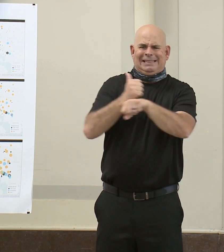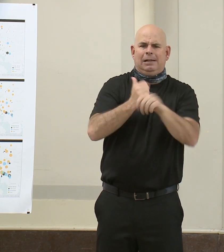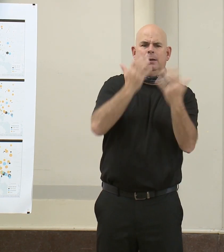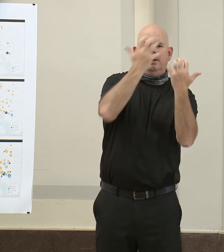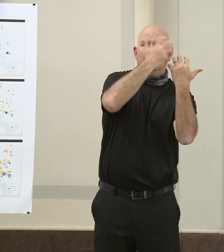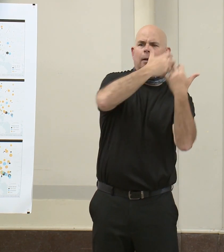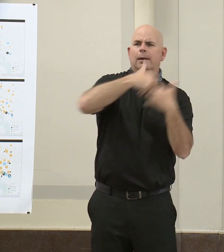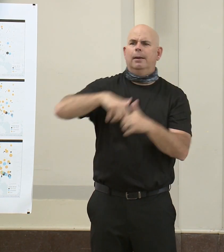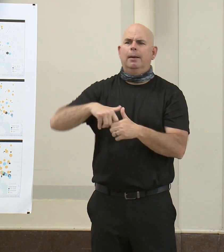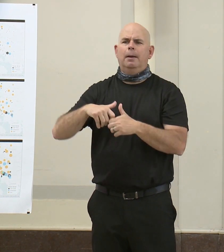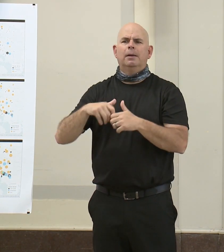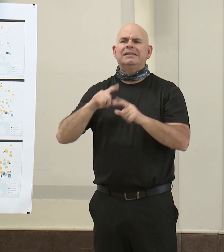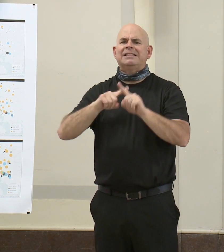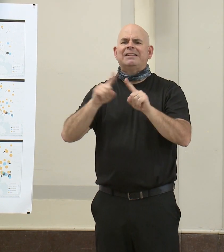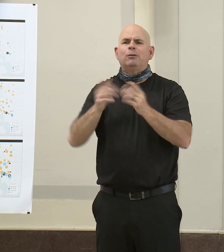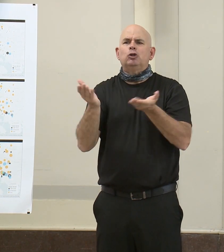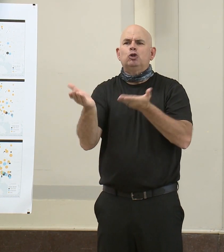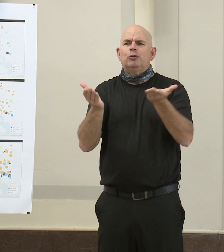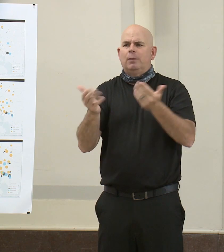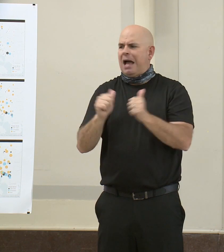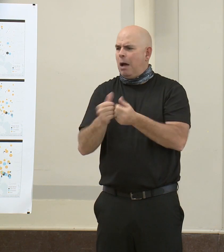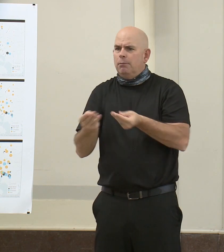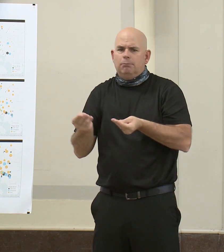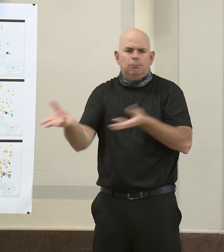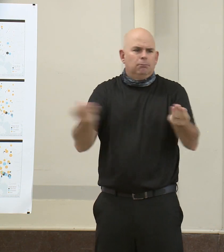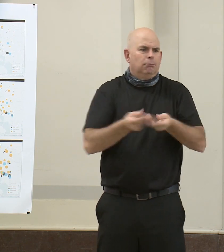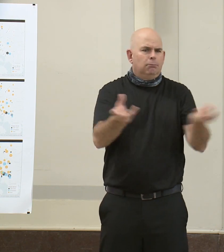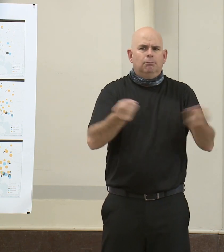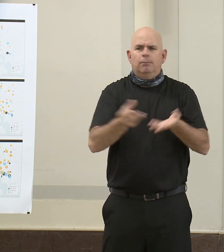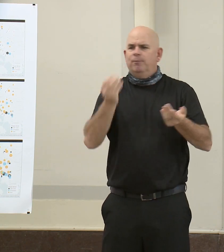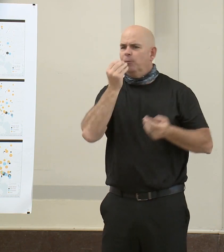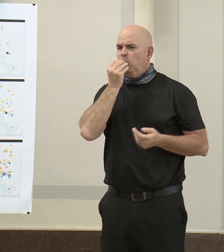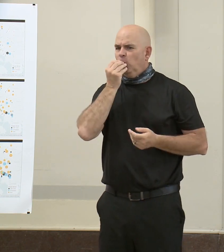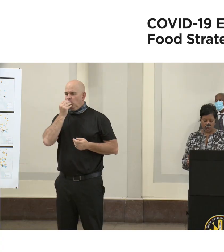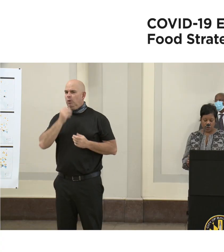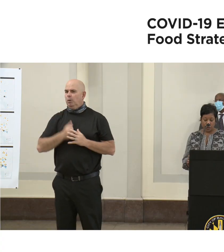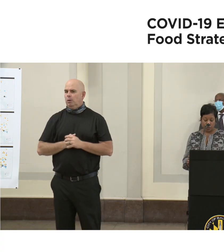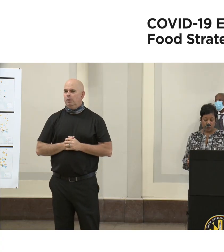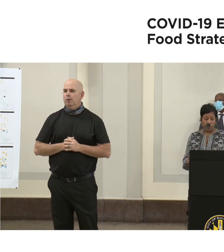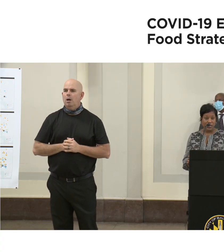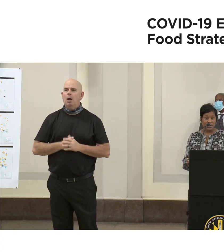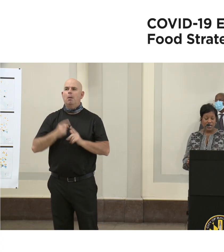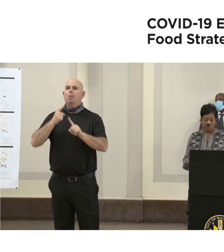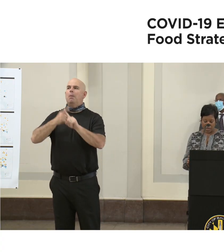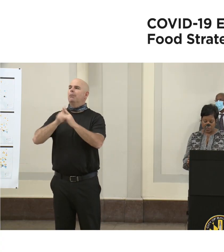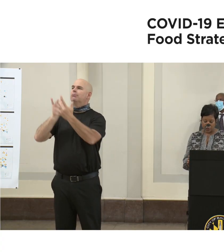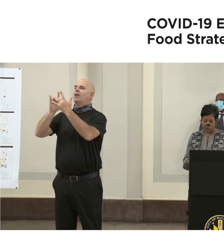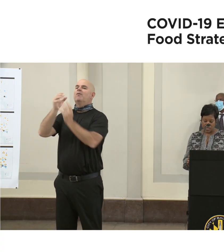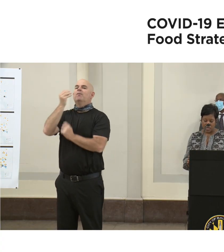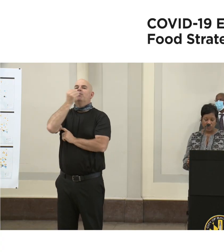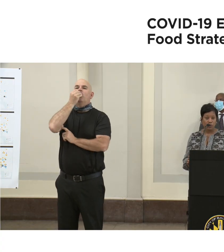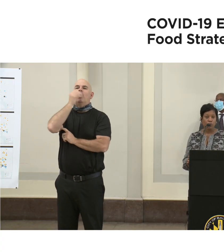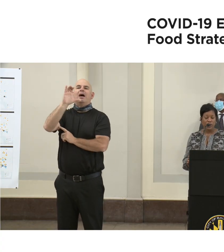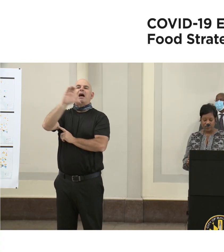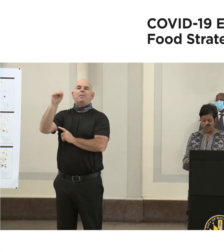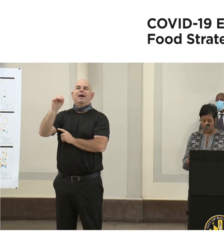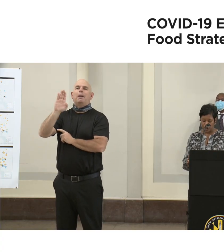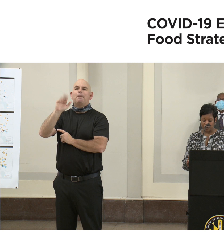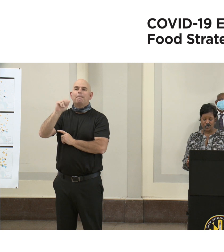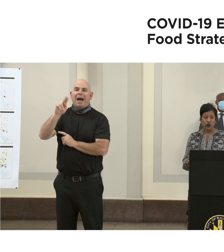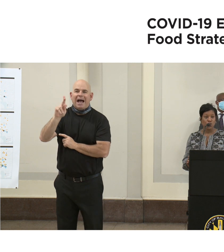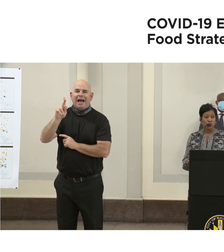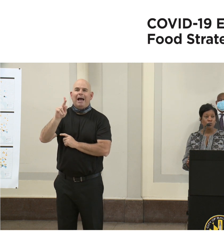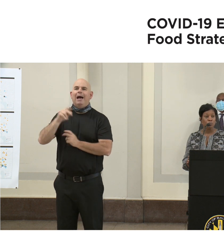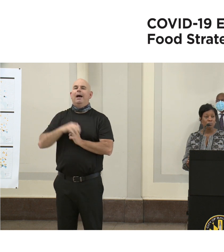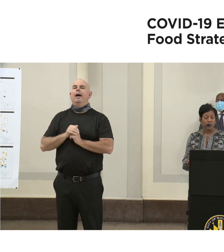the emergency food response. Starting with meal distribution, through Wednesday, May 13th, we have